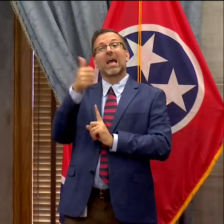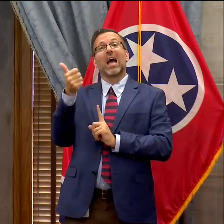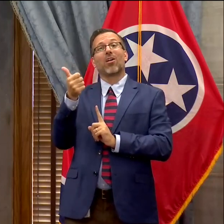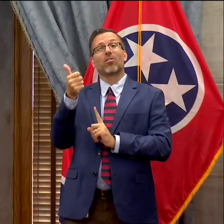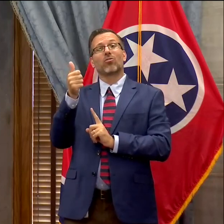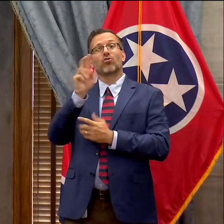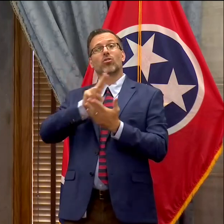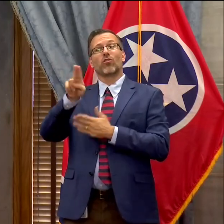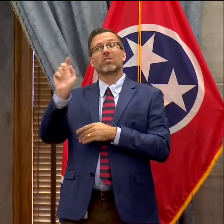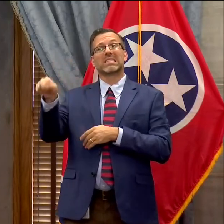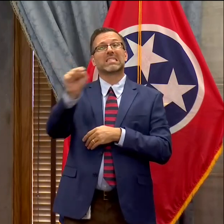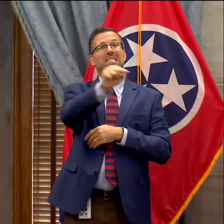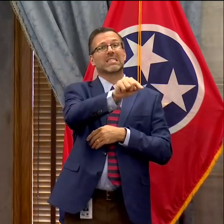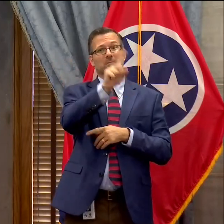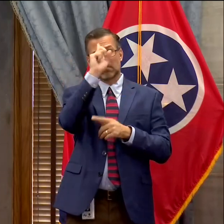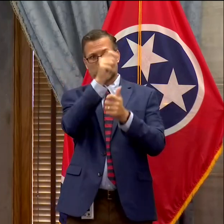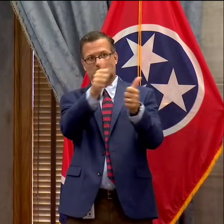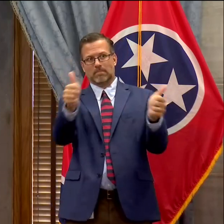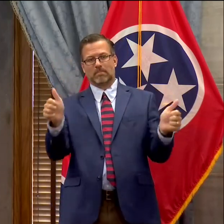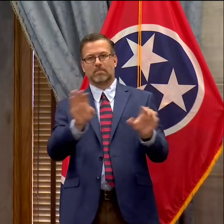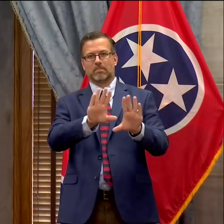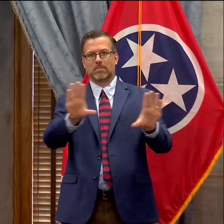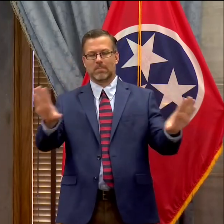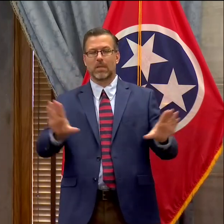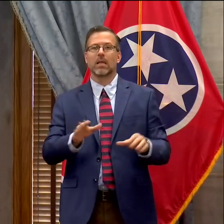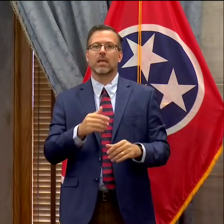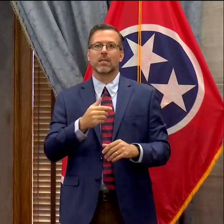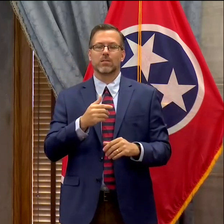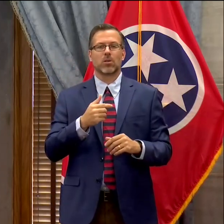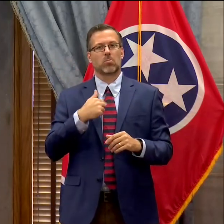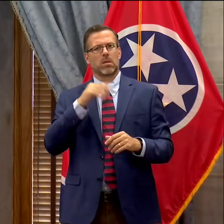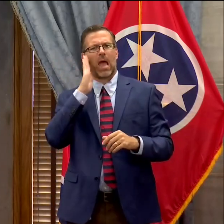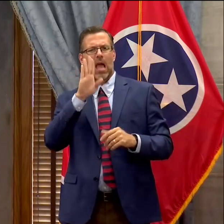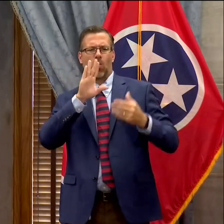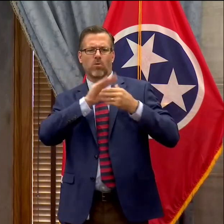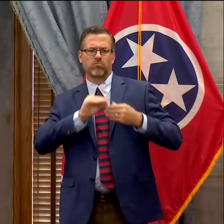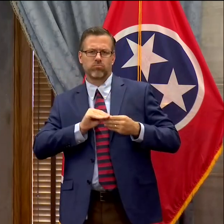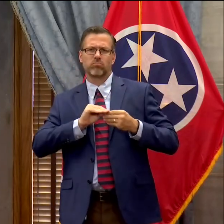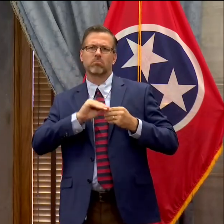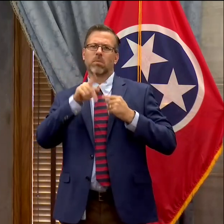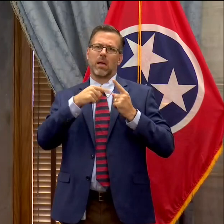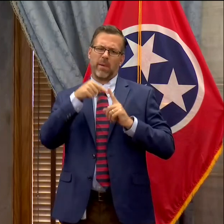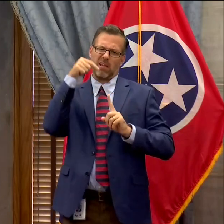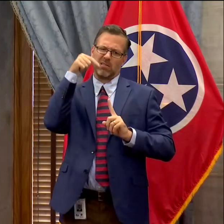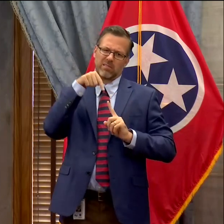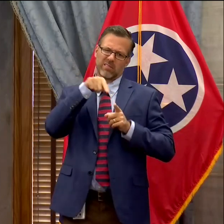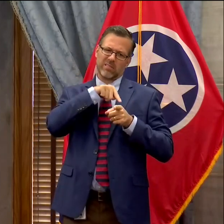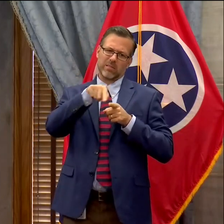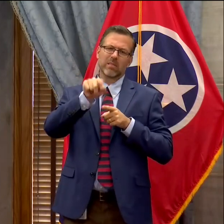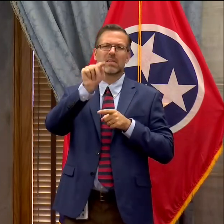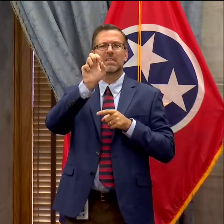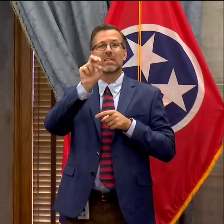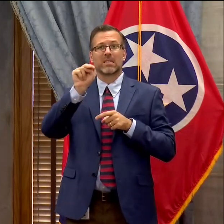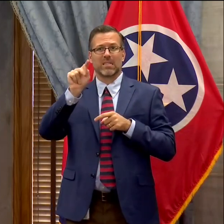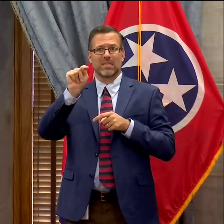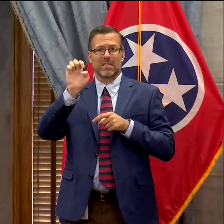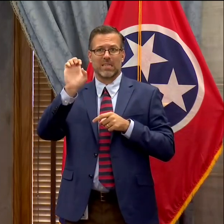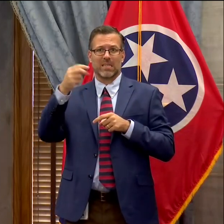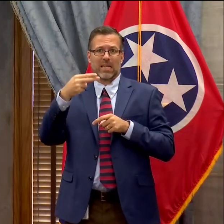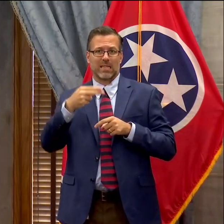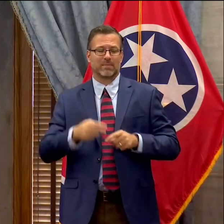report, and I am personally proud of the efforts being made on all campuses across the state to serve the students of Tennessee.